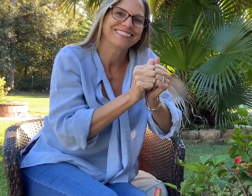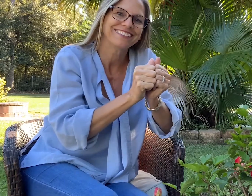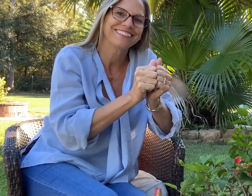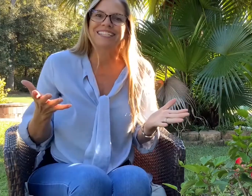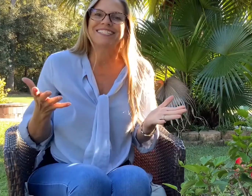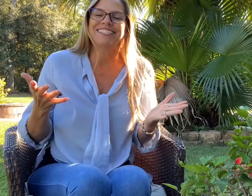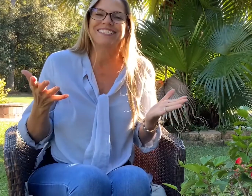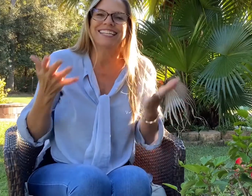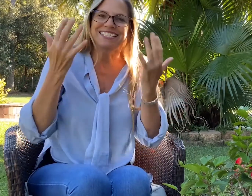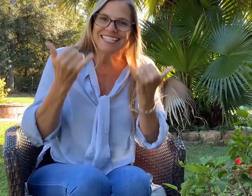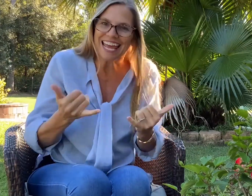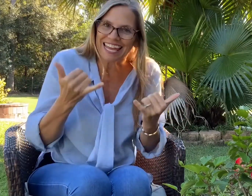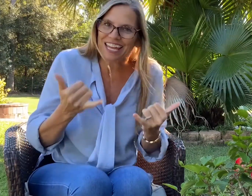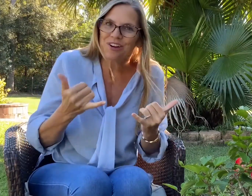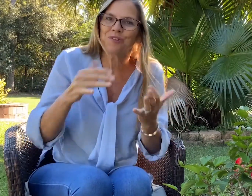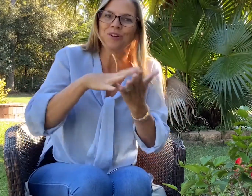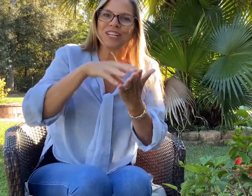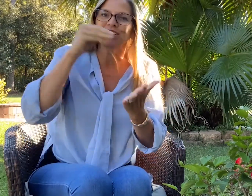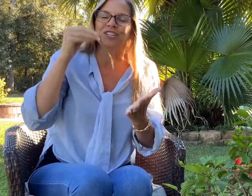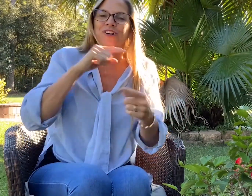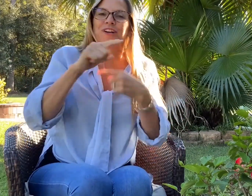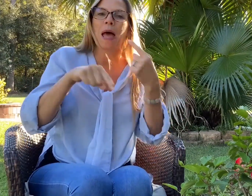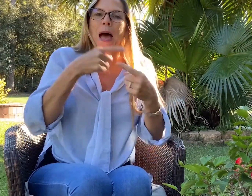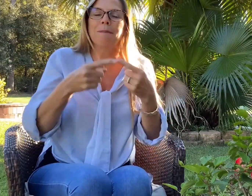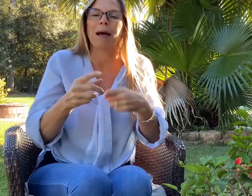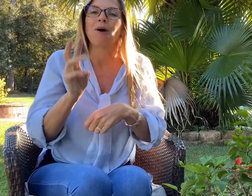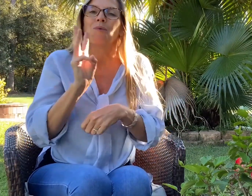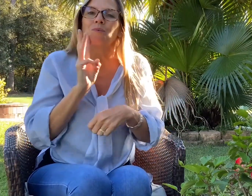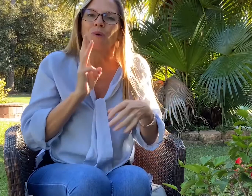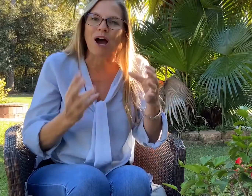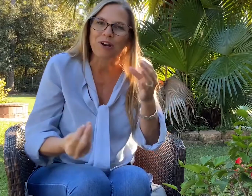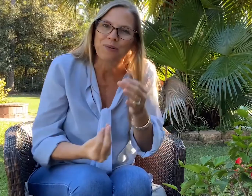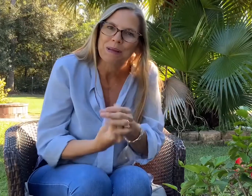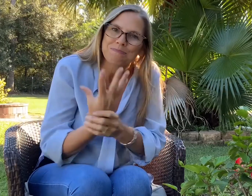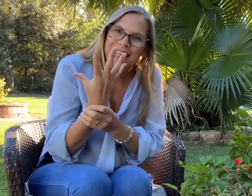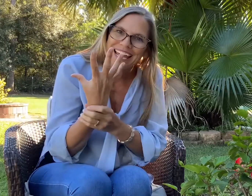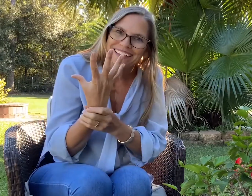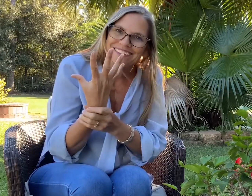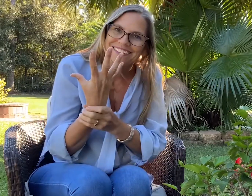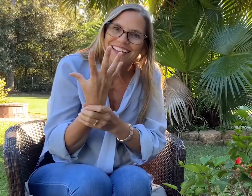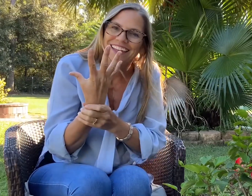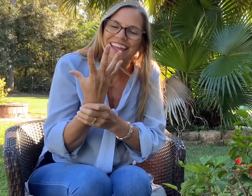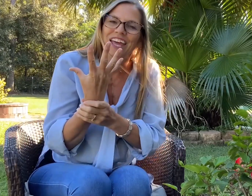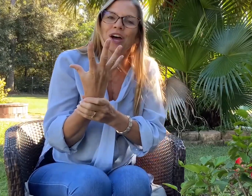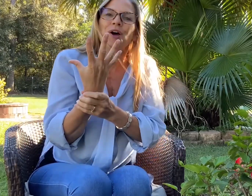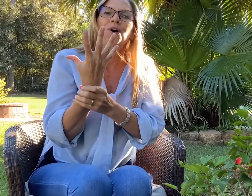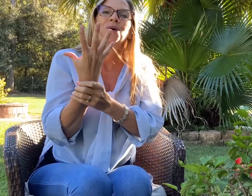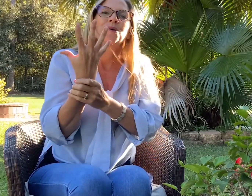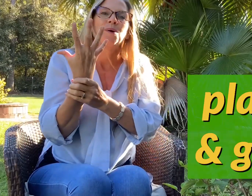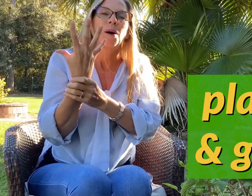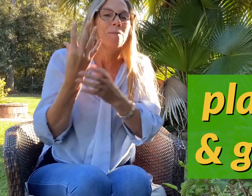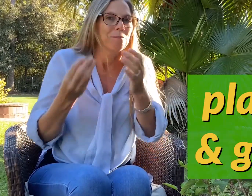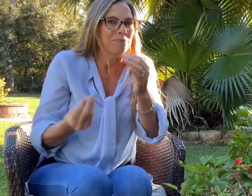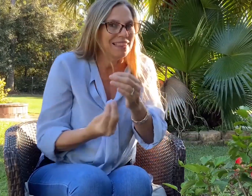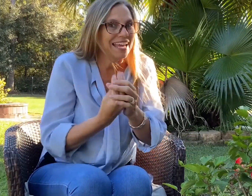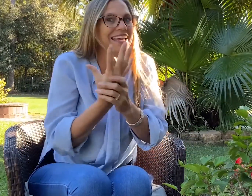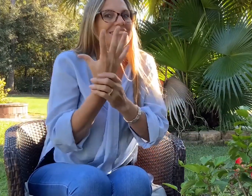Today we're going to learn about watering plants. Plants